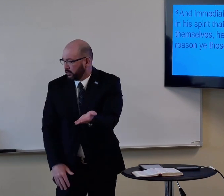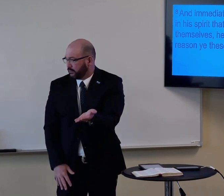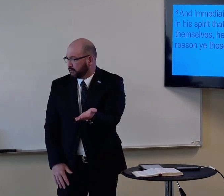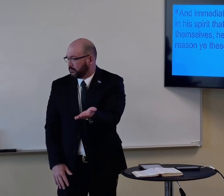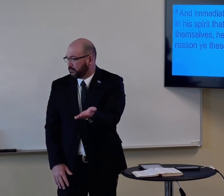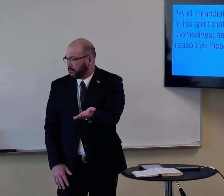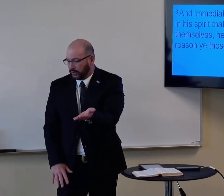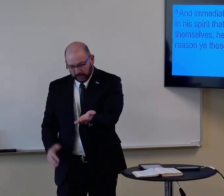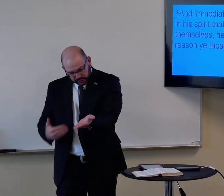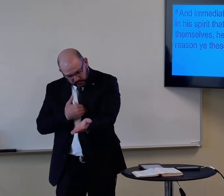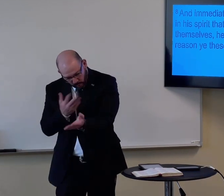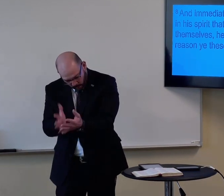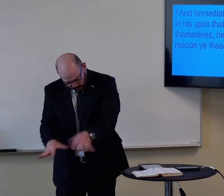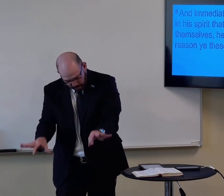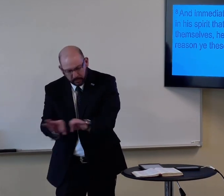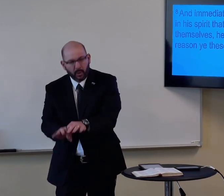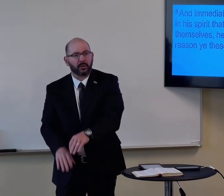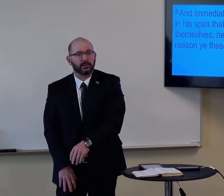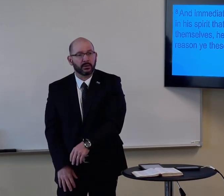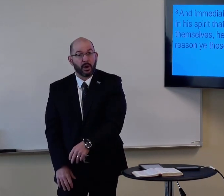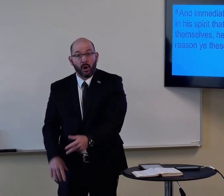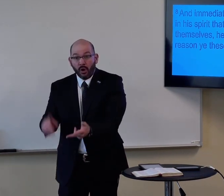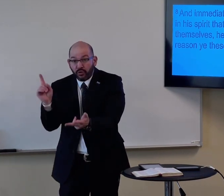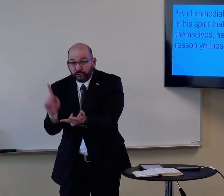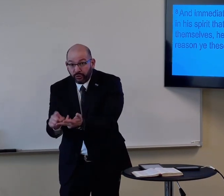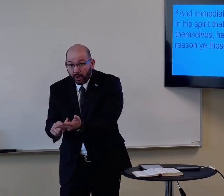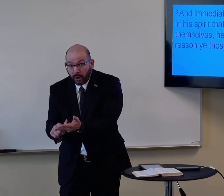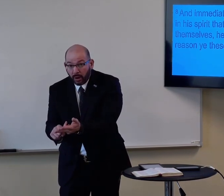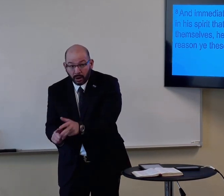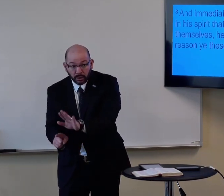he forgave his sin, because that's so important.